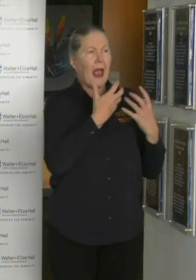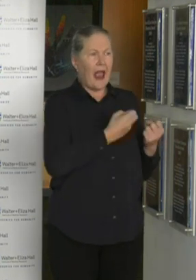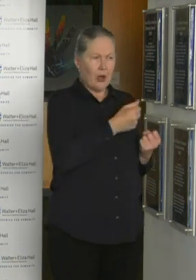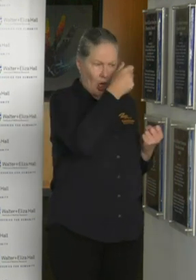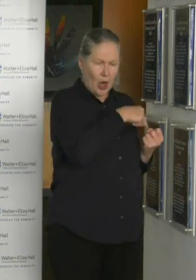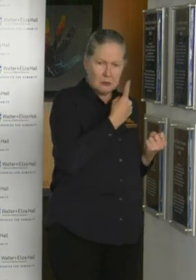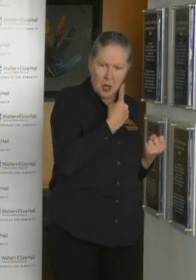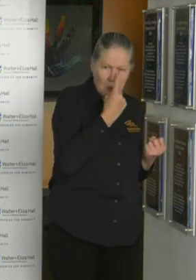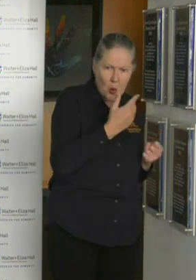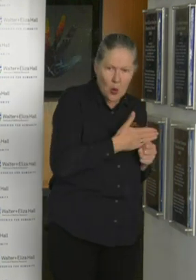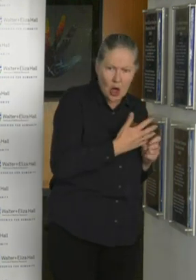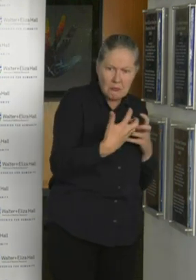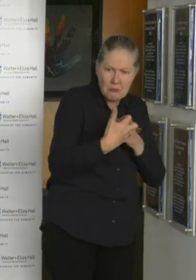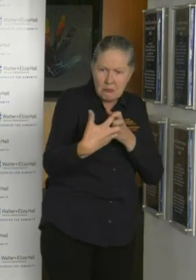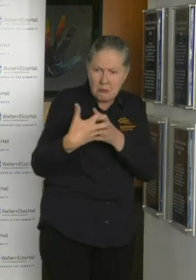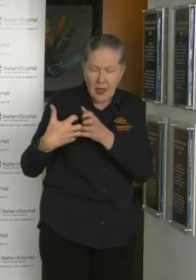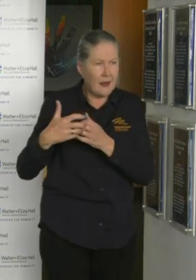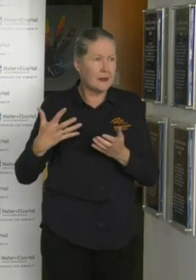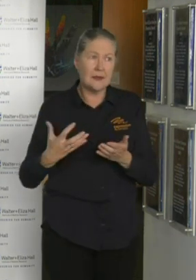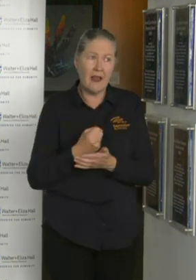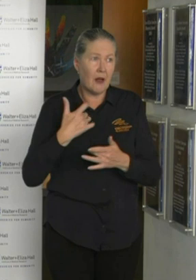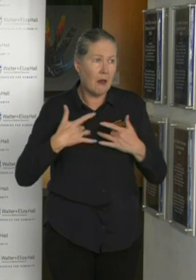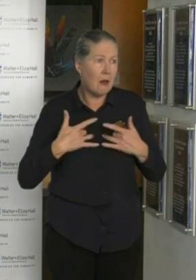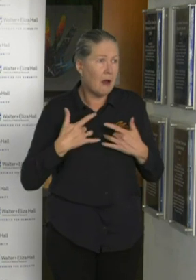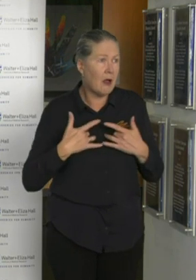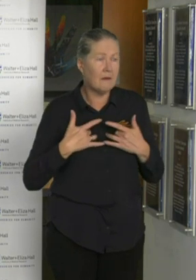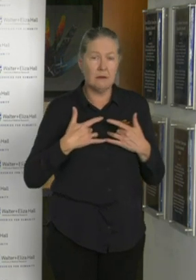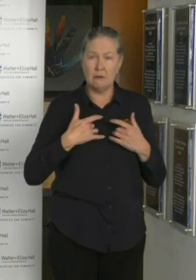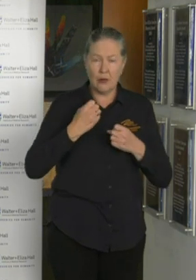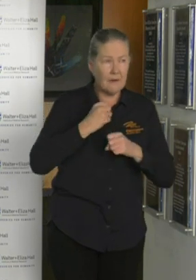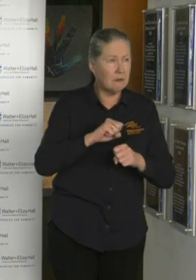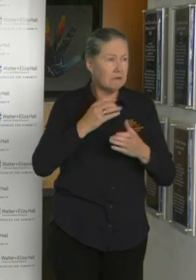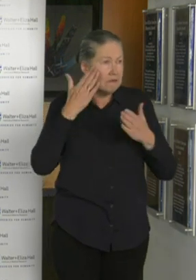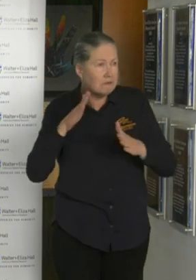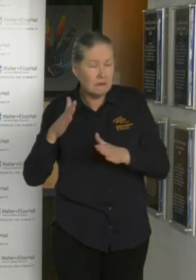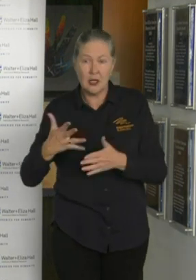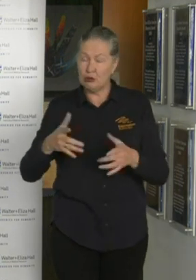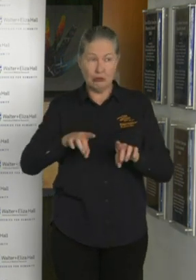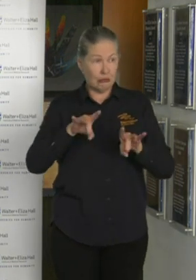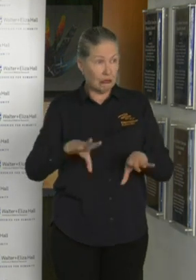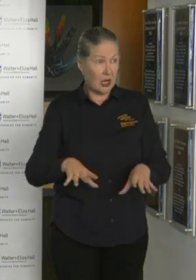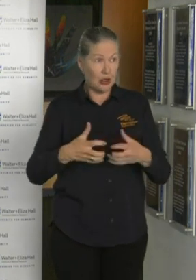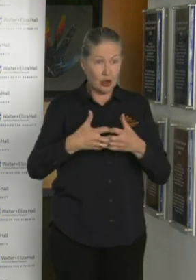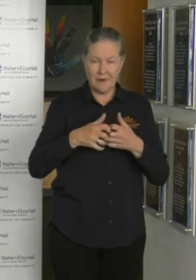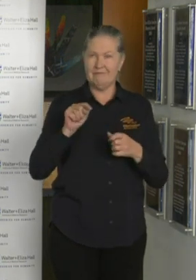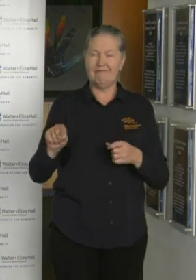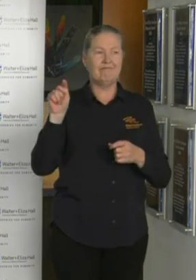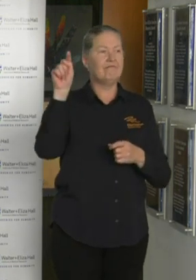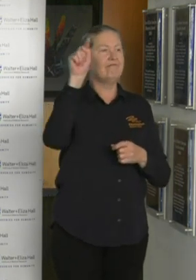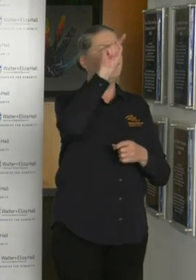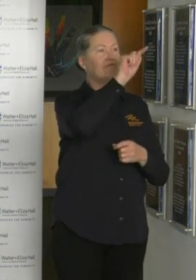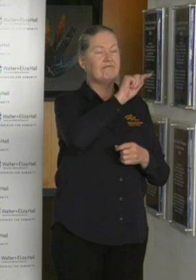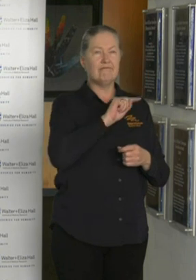save lives and prevent lives. They're Australian researchers, Australian universities, Australian institutes